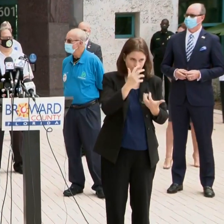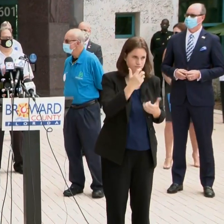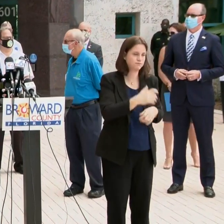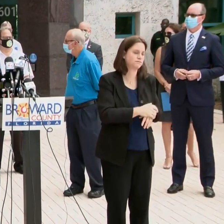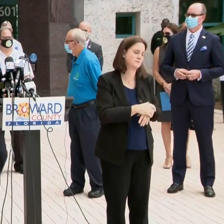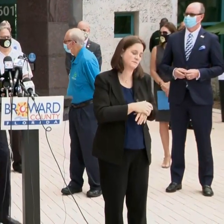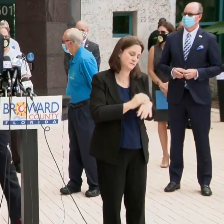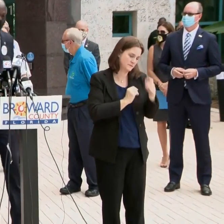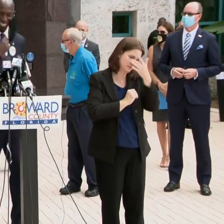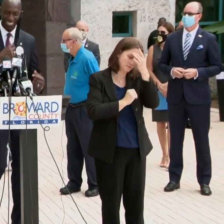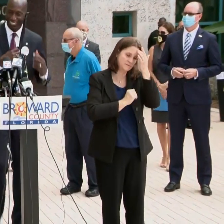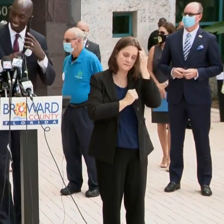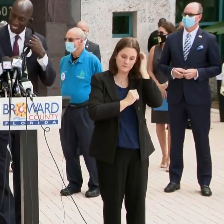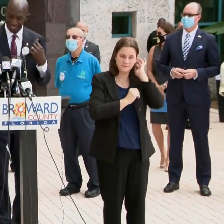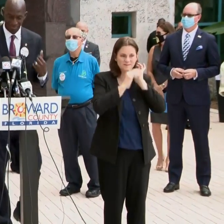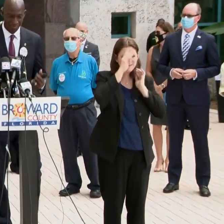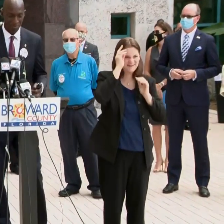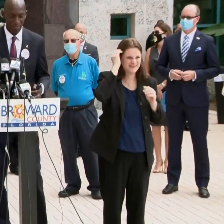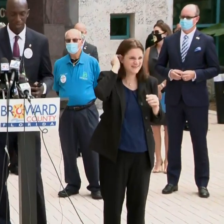We've got two.